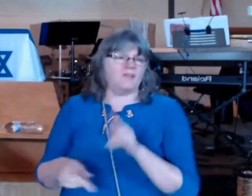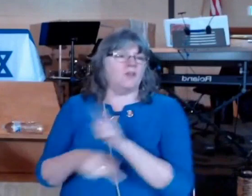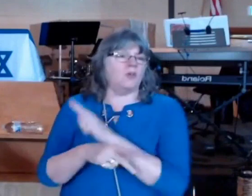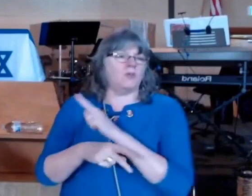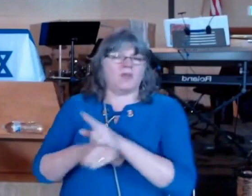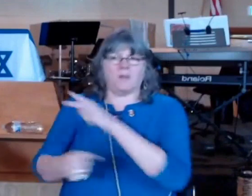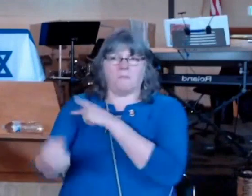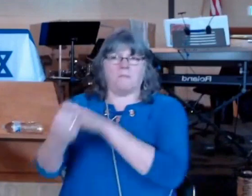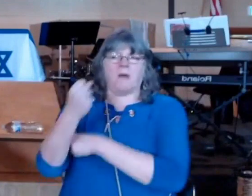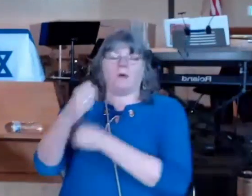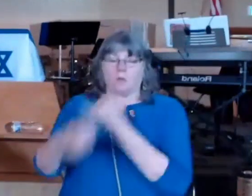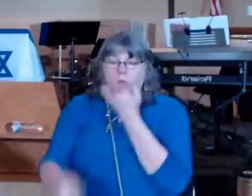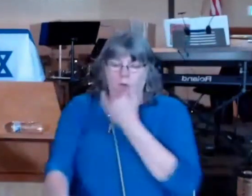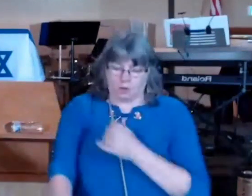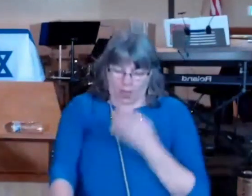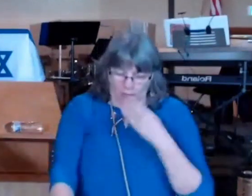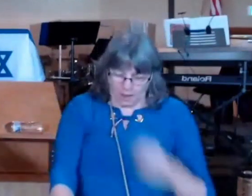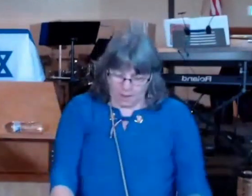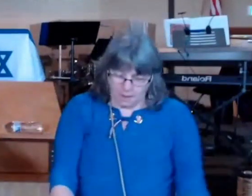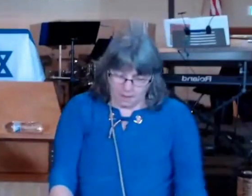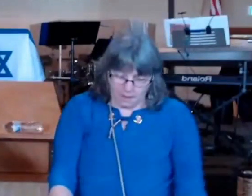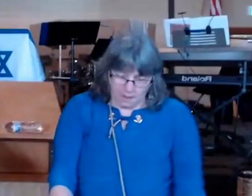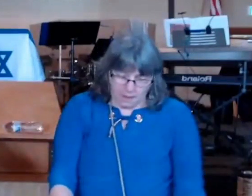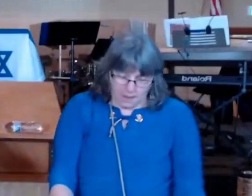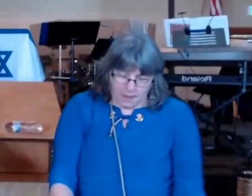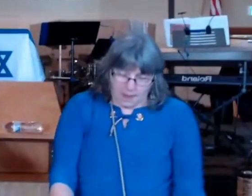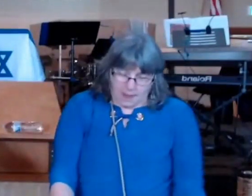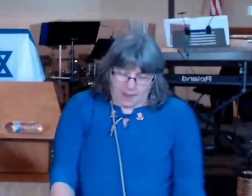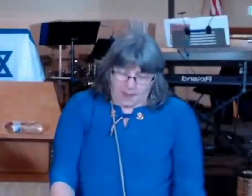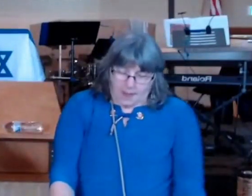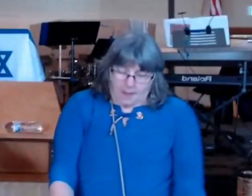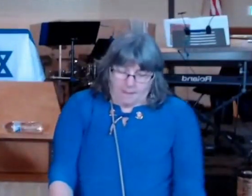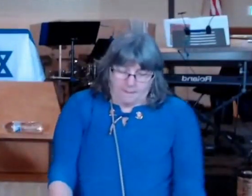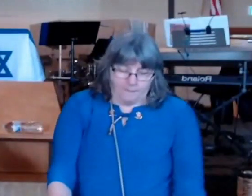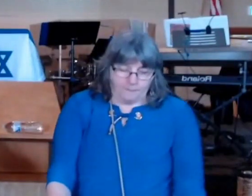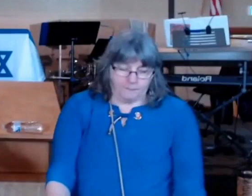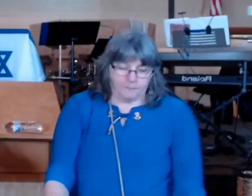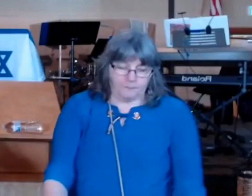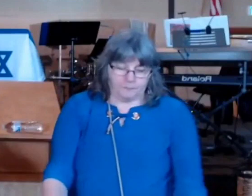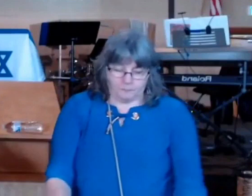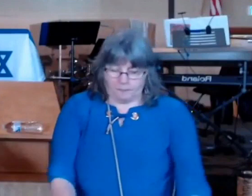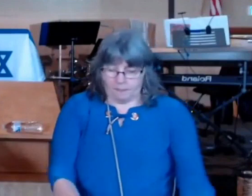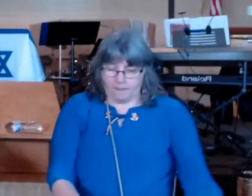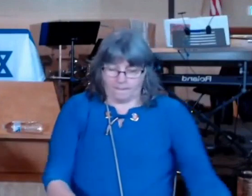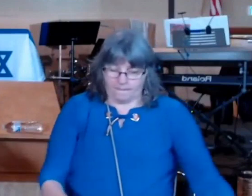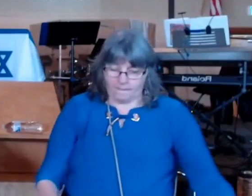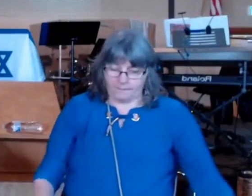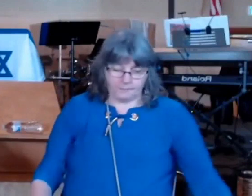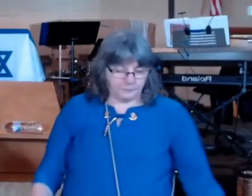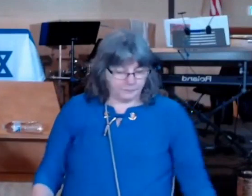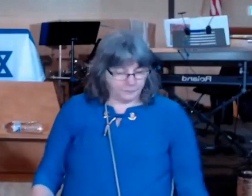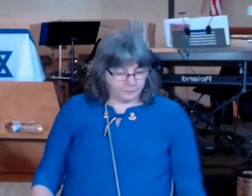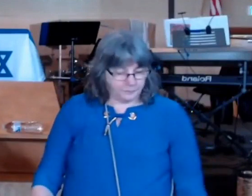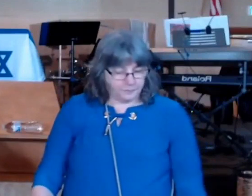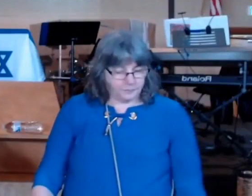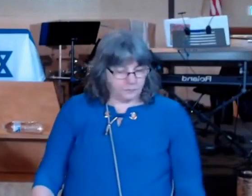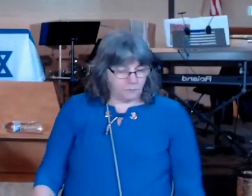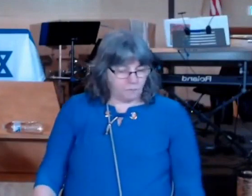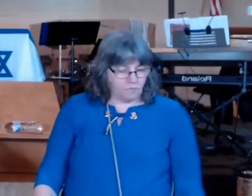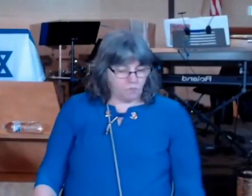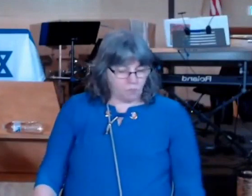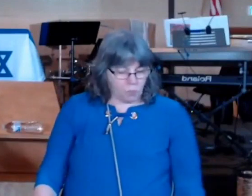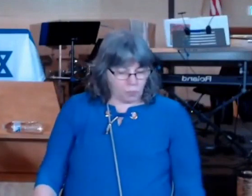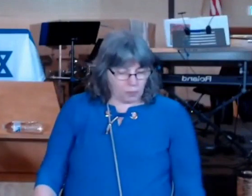authority for things like that but sad to say we're human we often push our thumb on the scale of